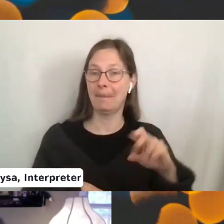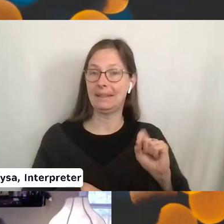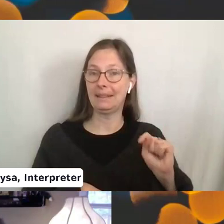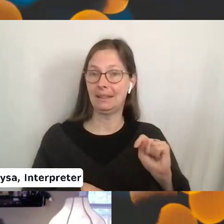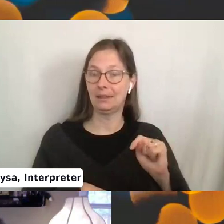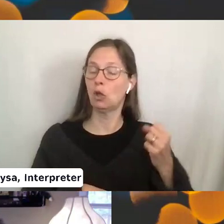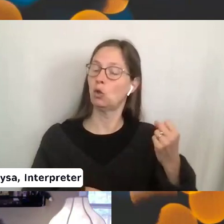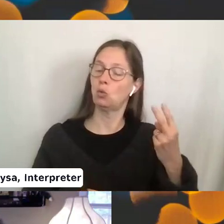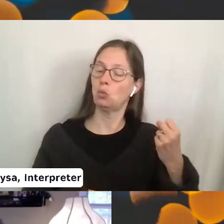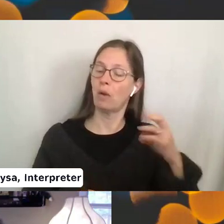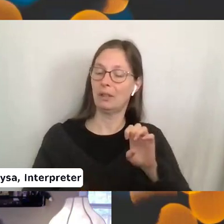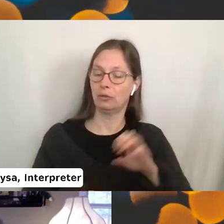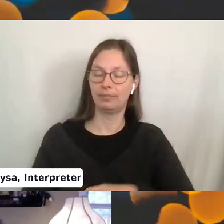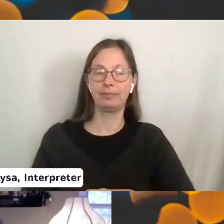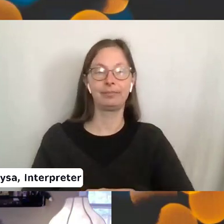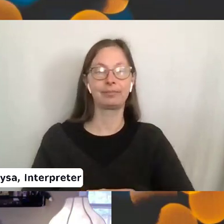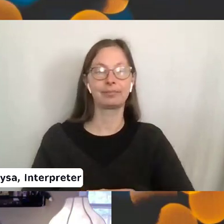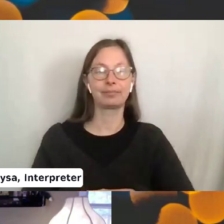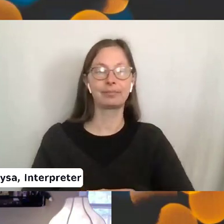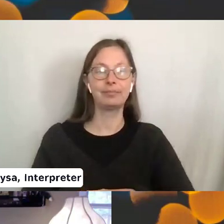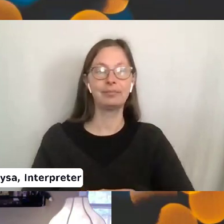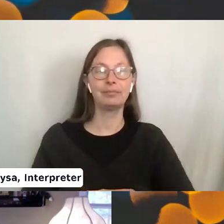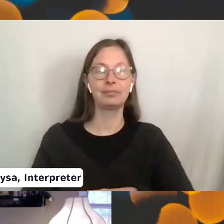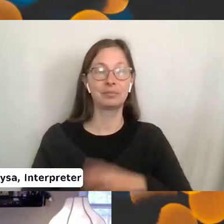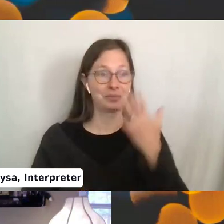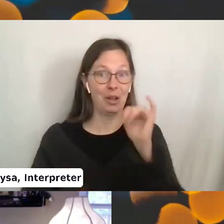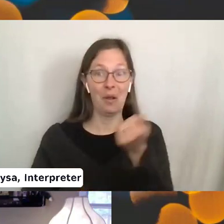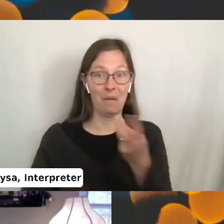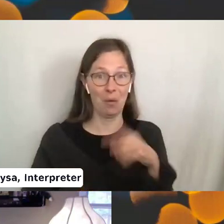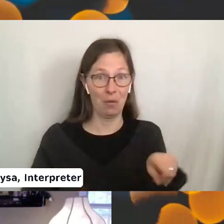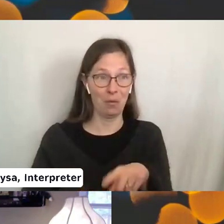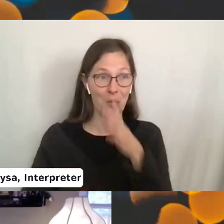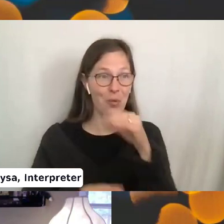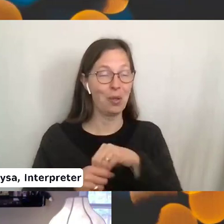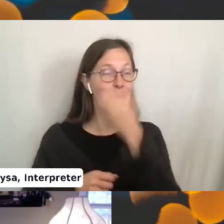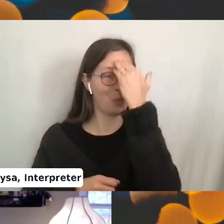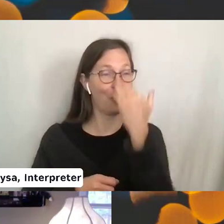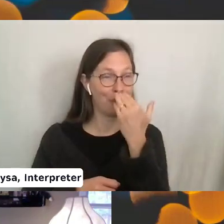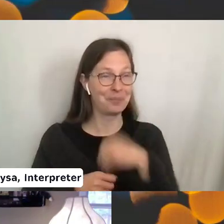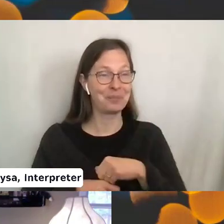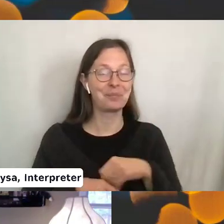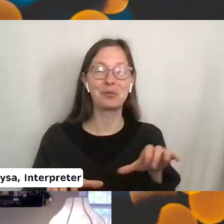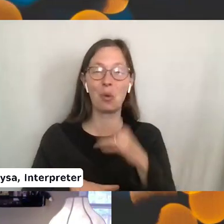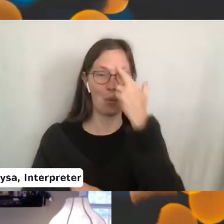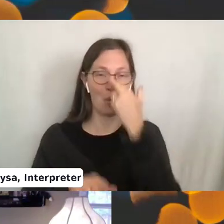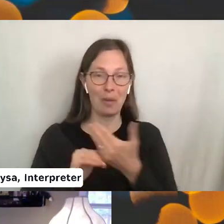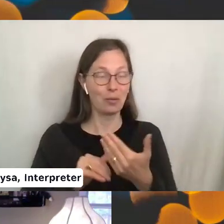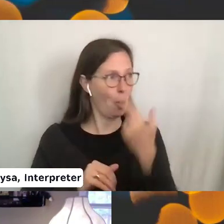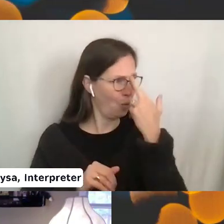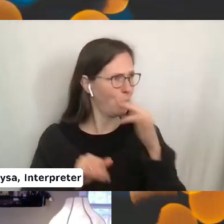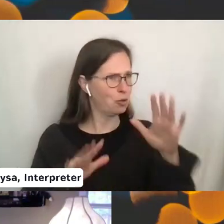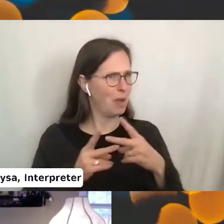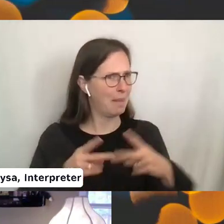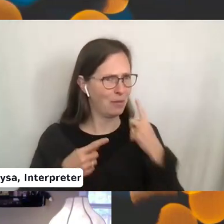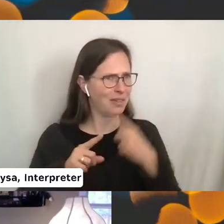12 p.m. Eastern. It looks like a few of you will be in Rome doing Rome. Rome is a great place to knit.